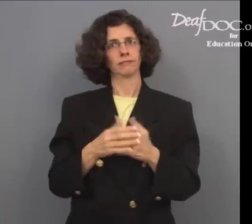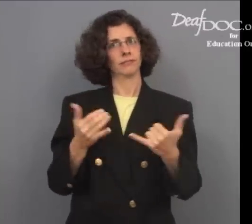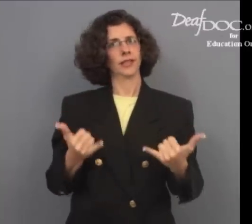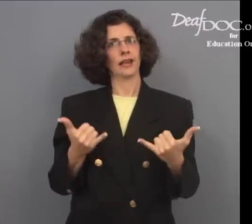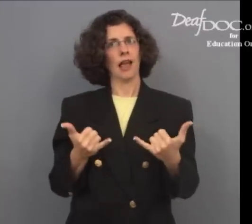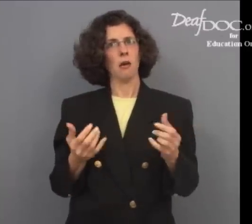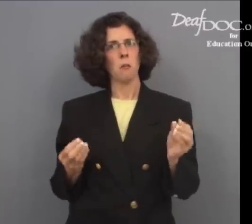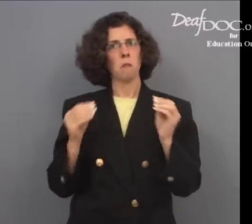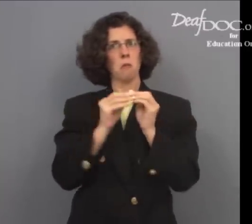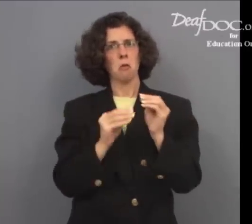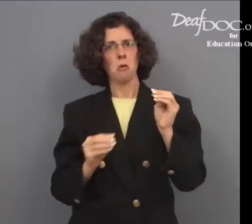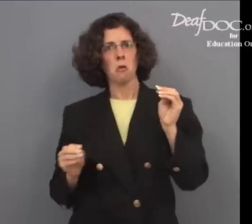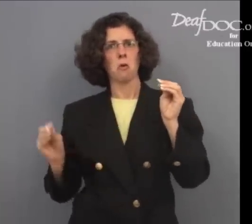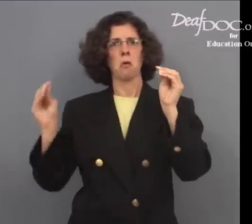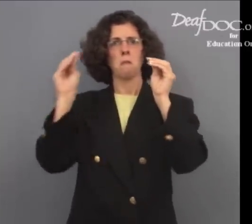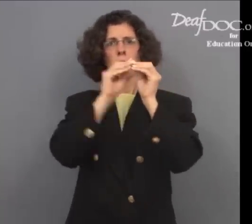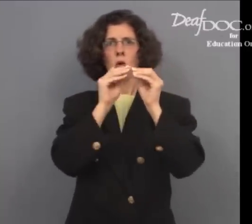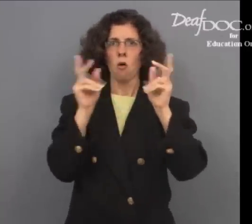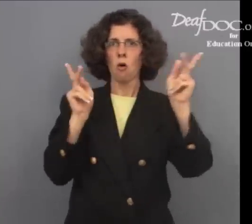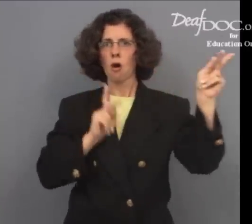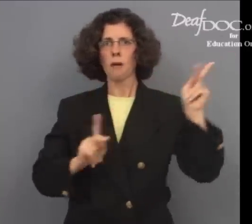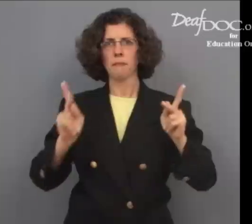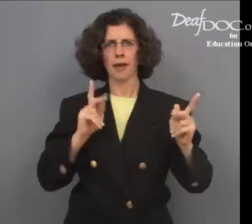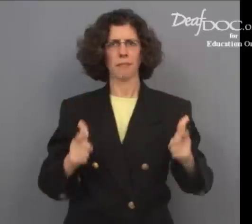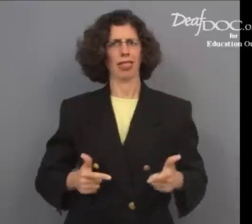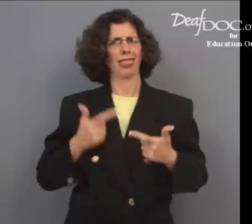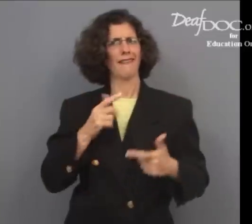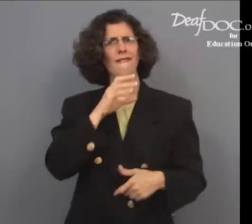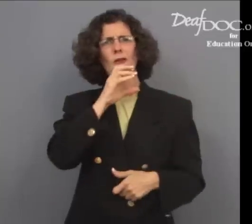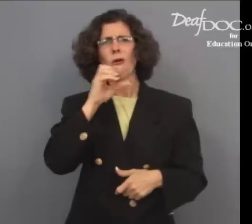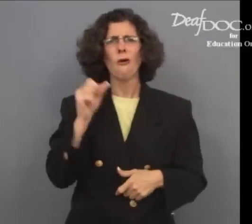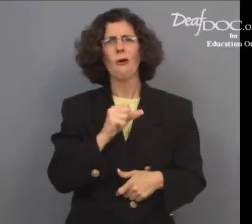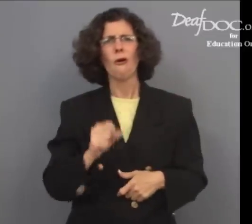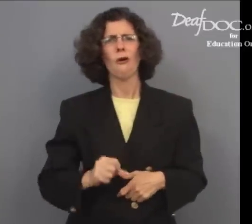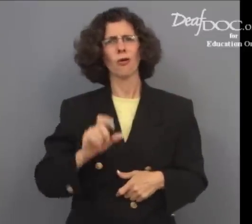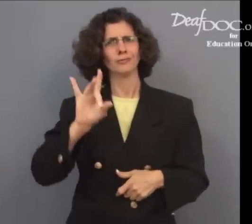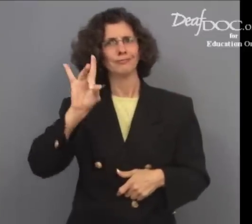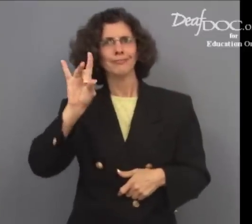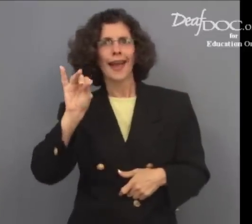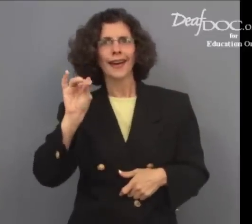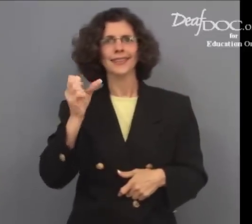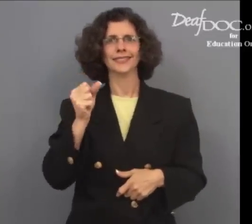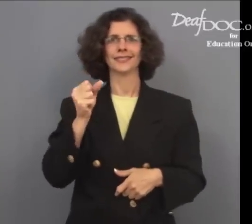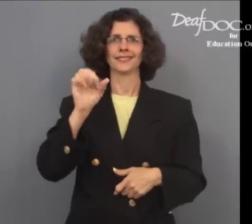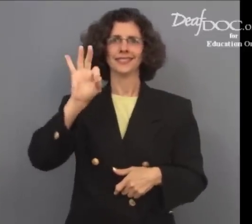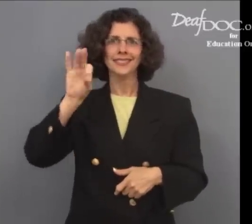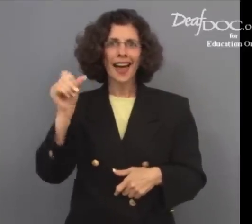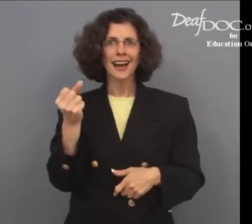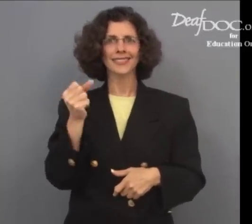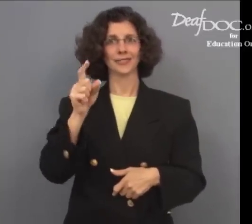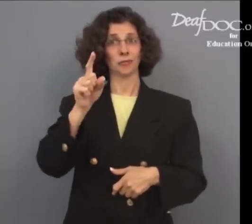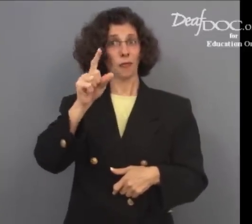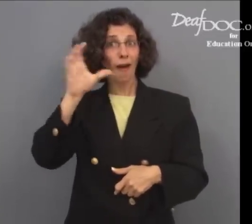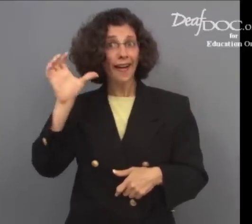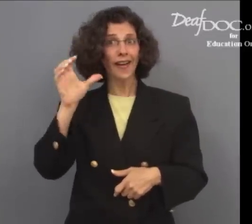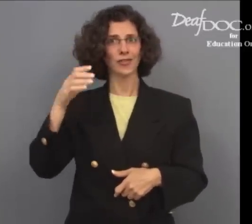Now, people are living longer to be 80, 90, even